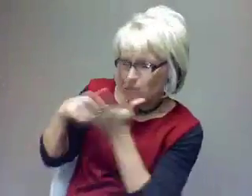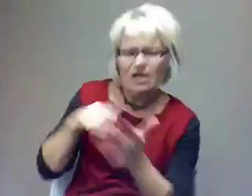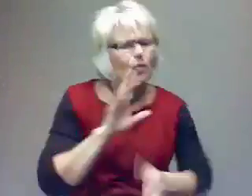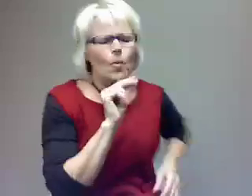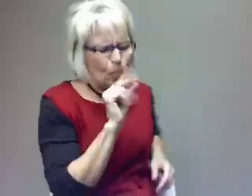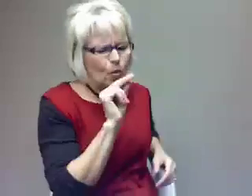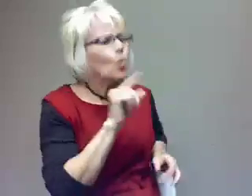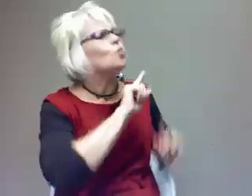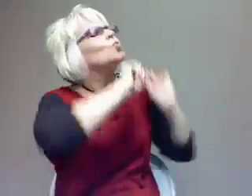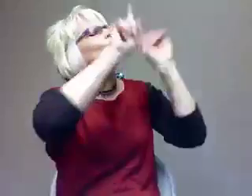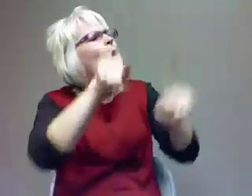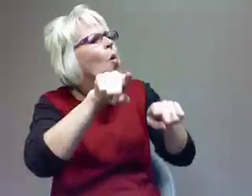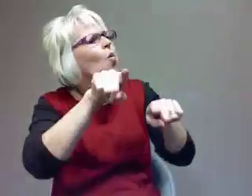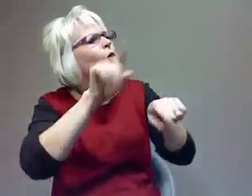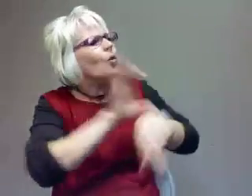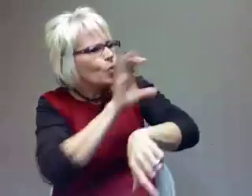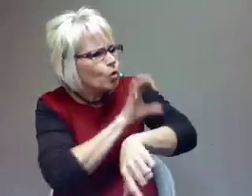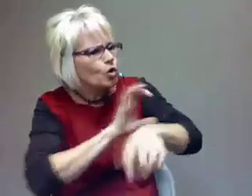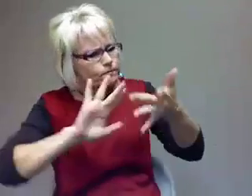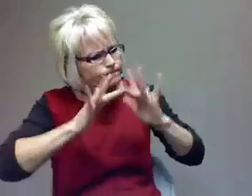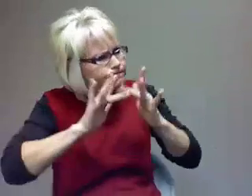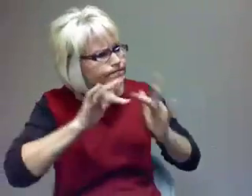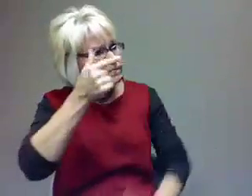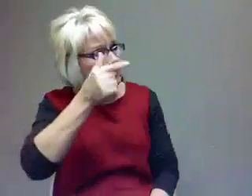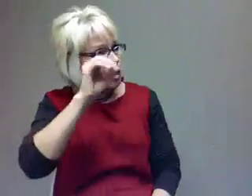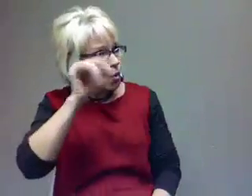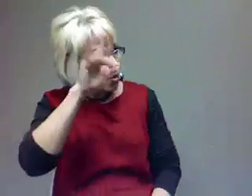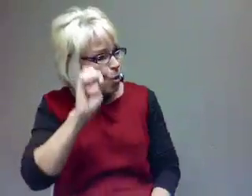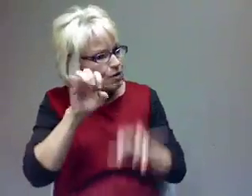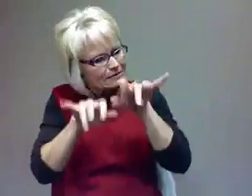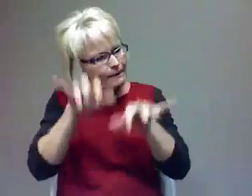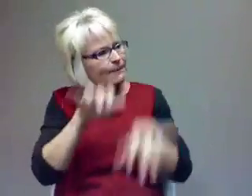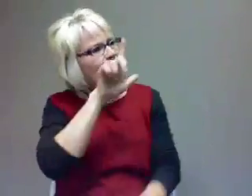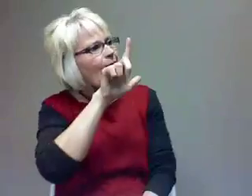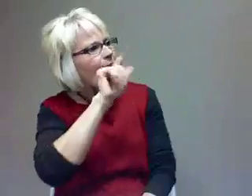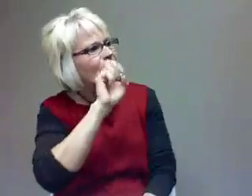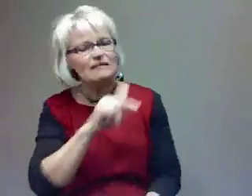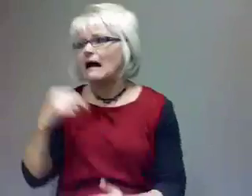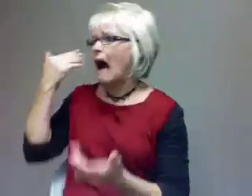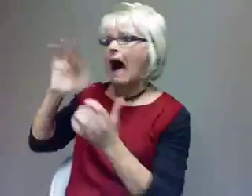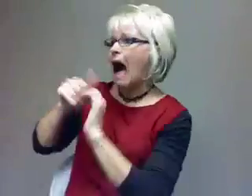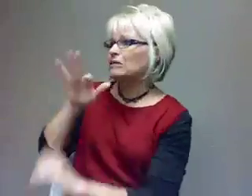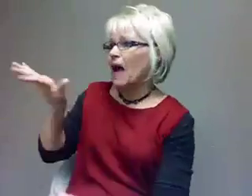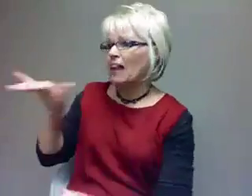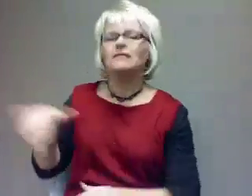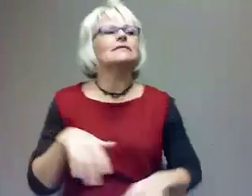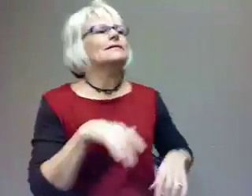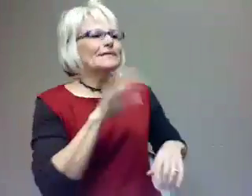need to go look it up online. You need to go Google laminin. I don't even know how to spell laminin. Takes his card out. writes on the back, L-A